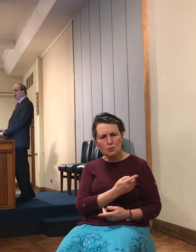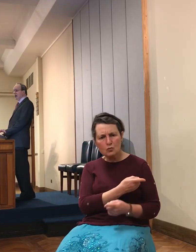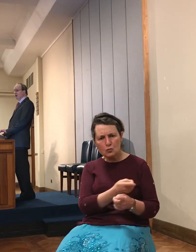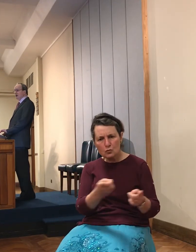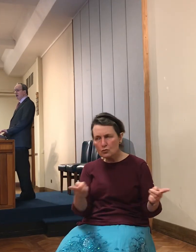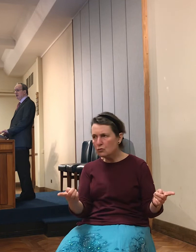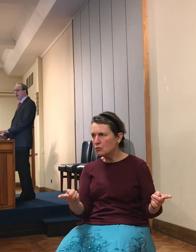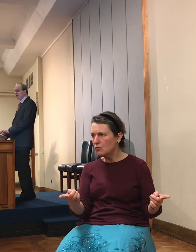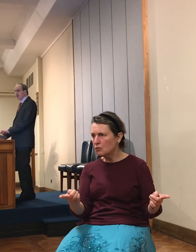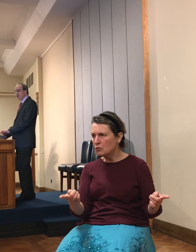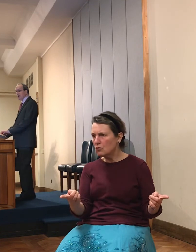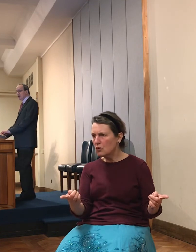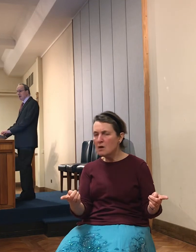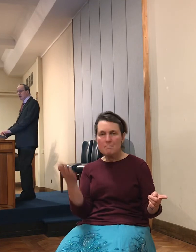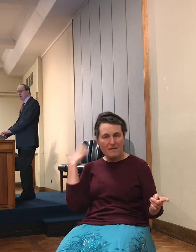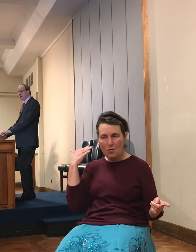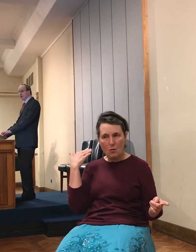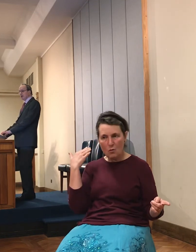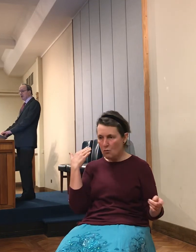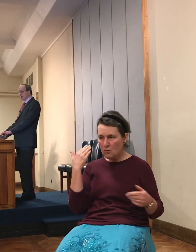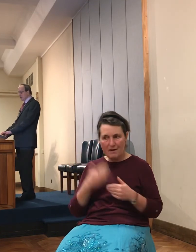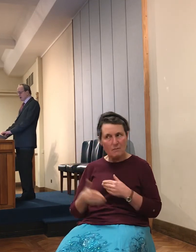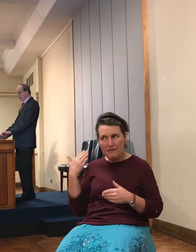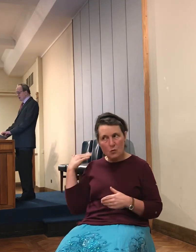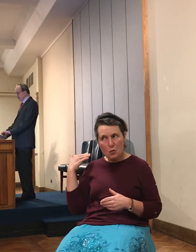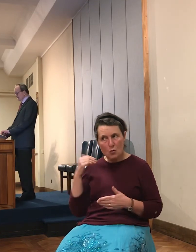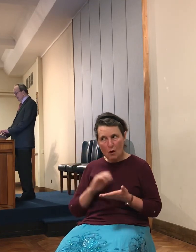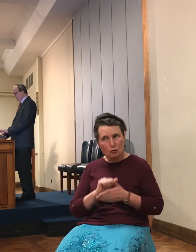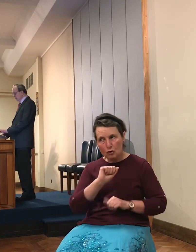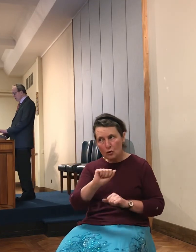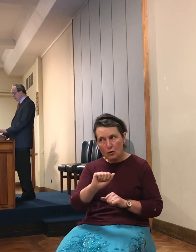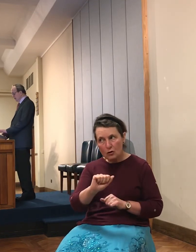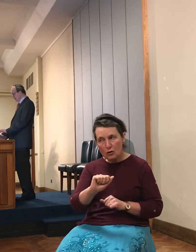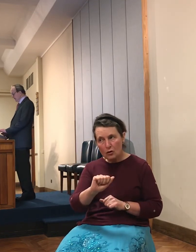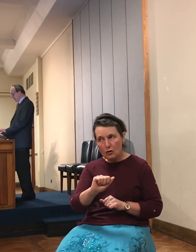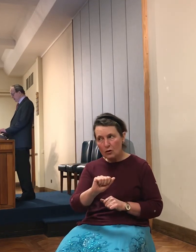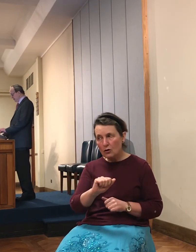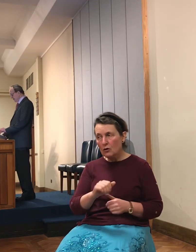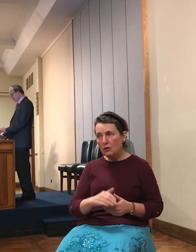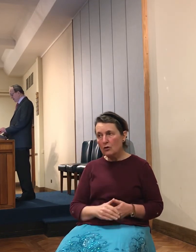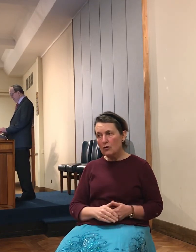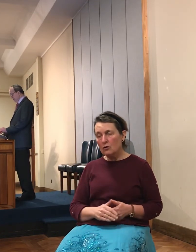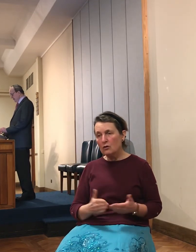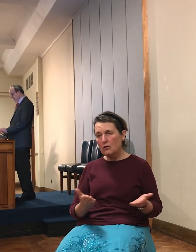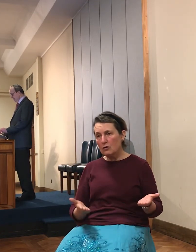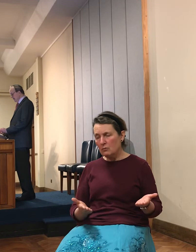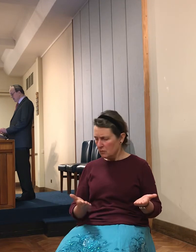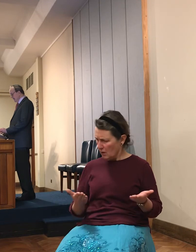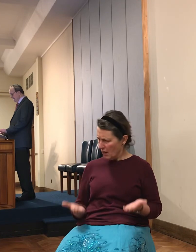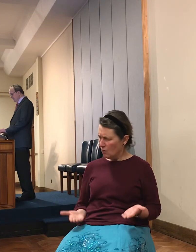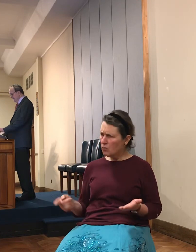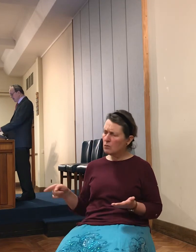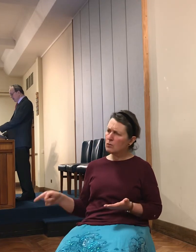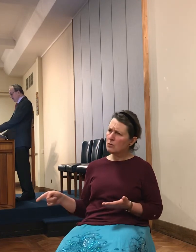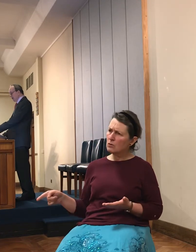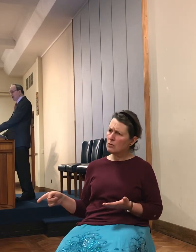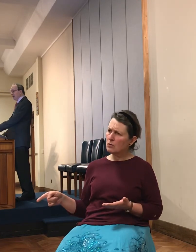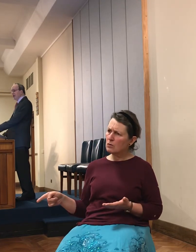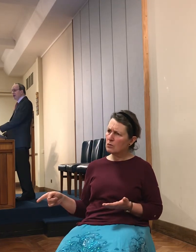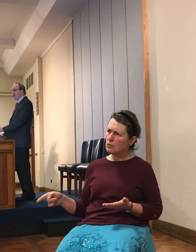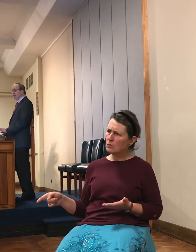of them having done this in their culture, nor in their opportunity, now being